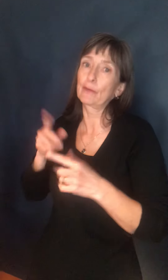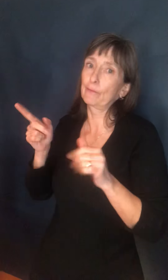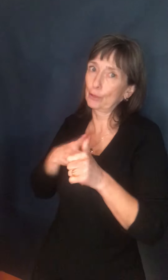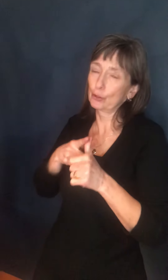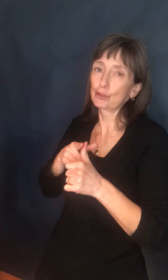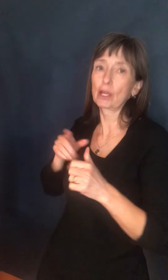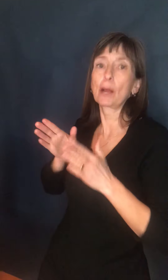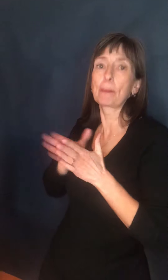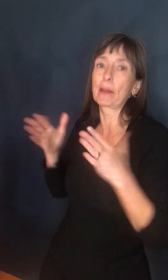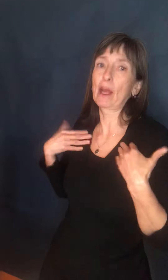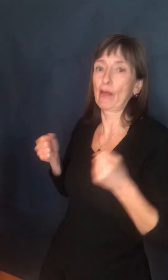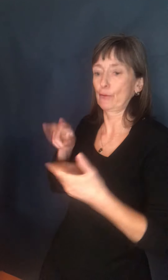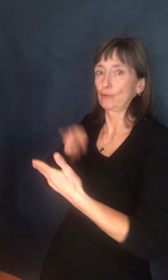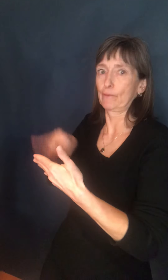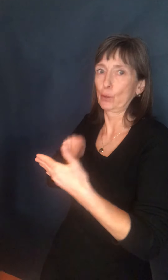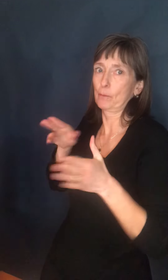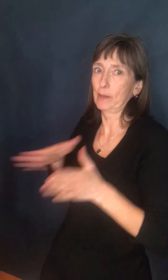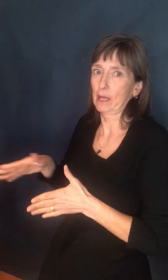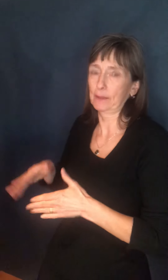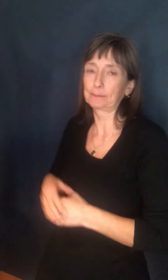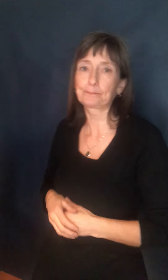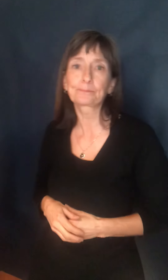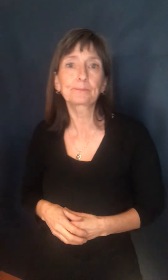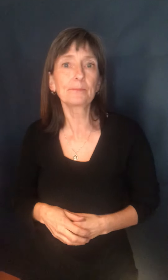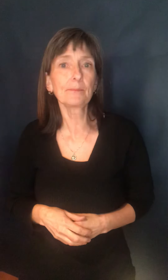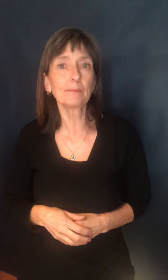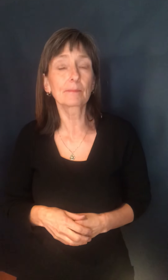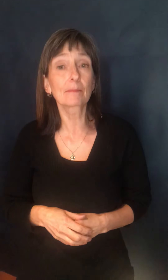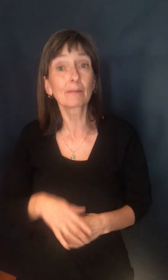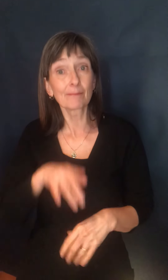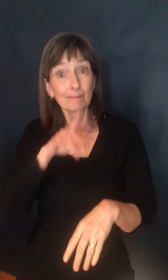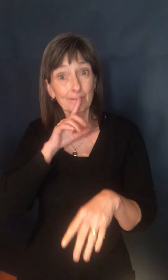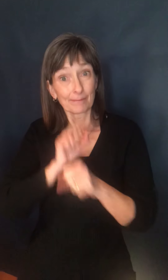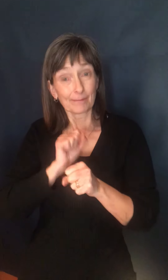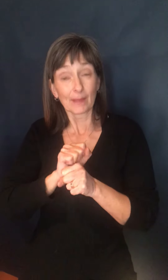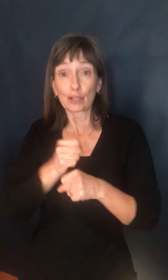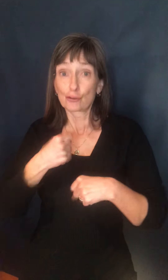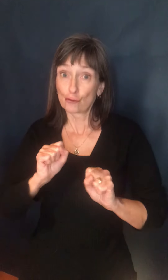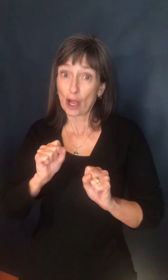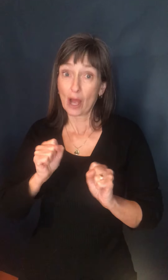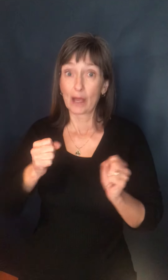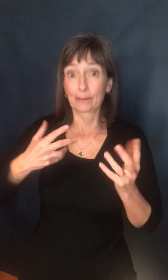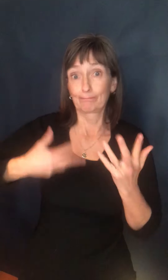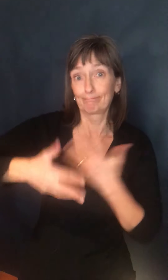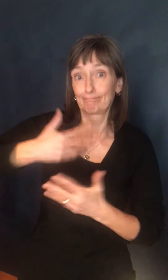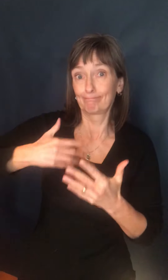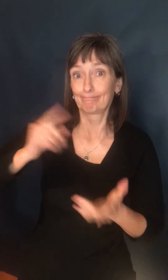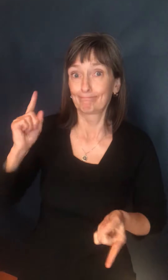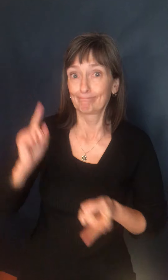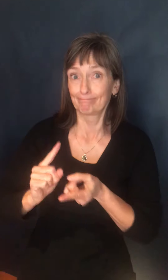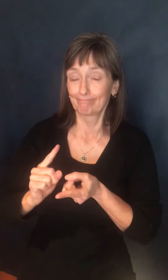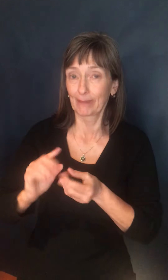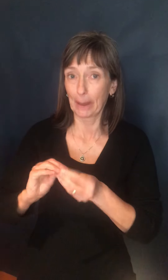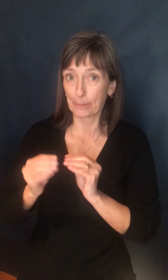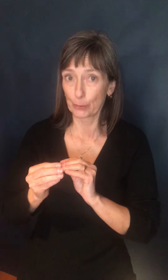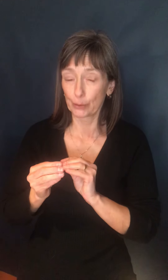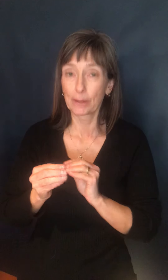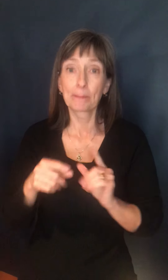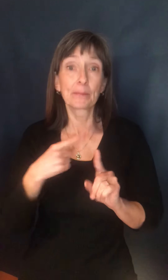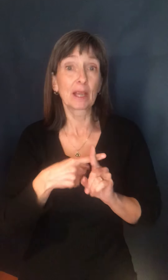they can return to games while helping to keep the number of close contacts as low as possible. And we are working with Tourism, Culture, Arts, and